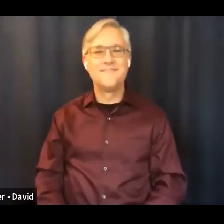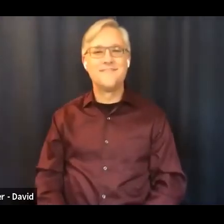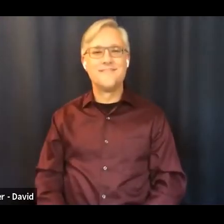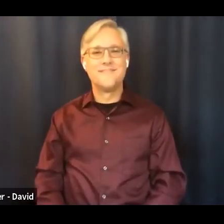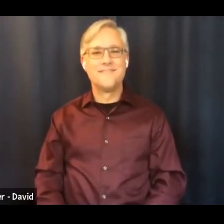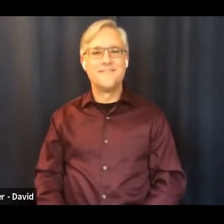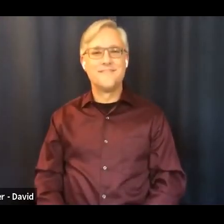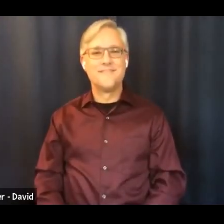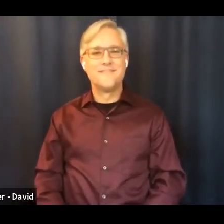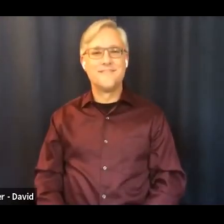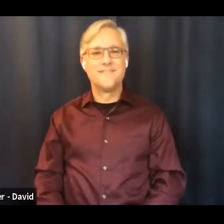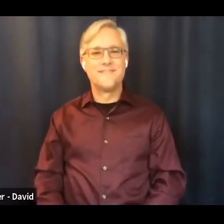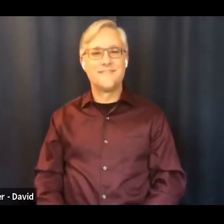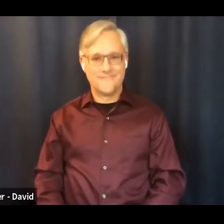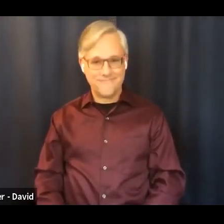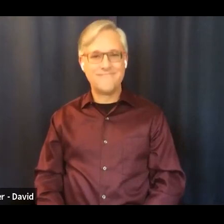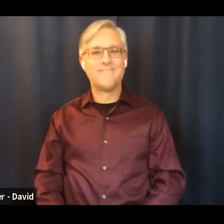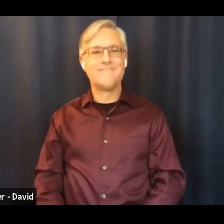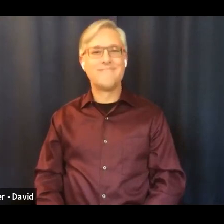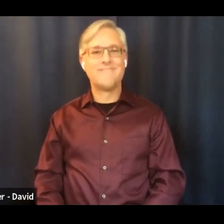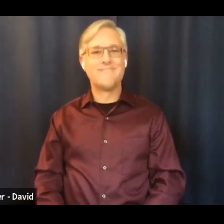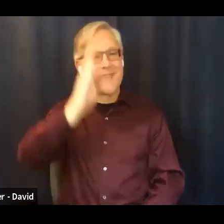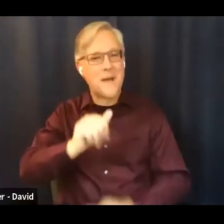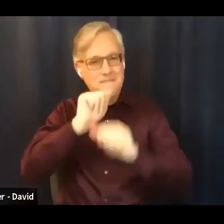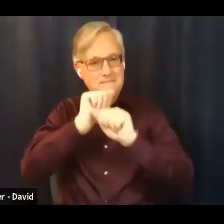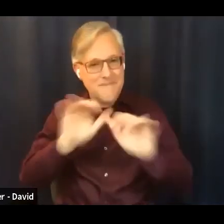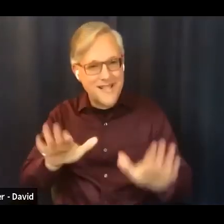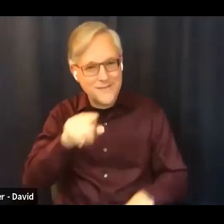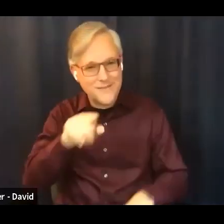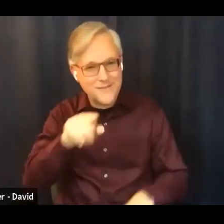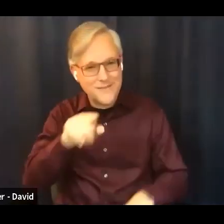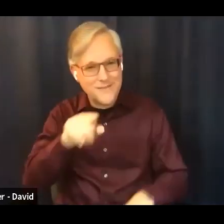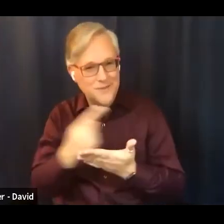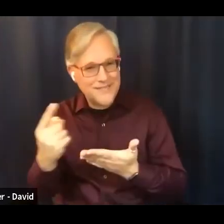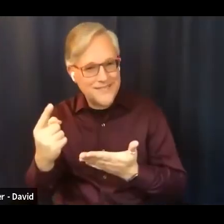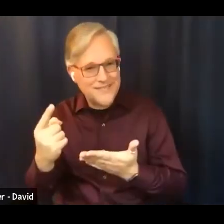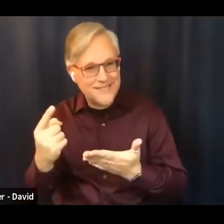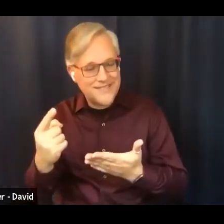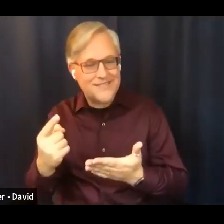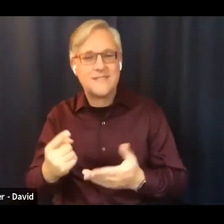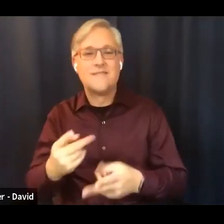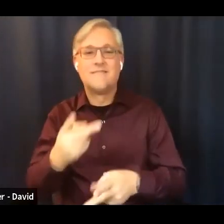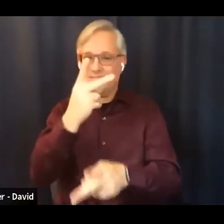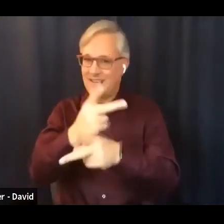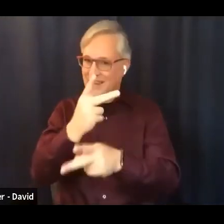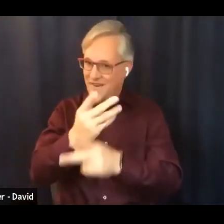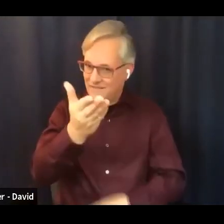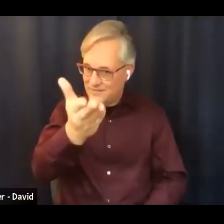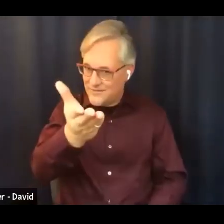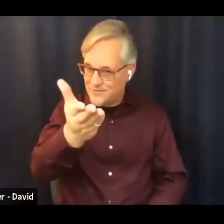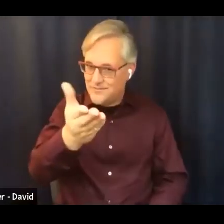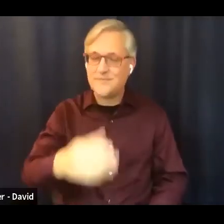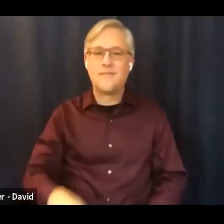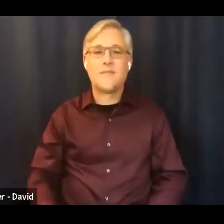so god bless you in this week god take care of you and you take care of one another